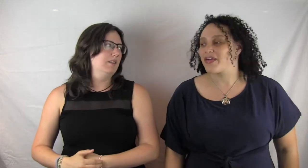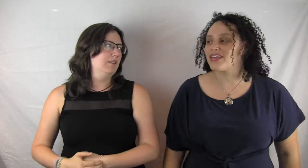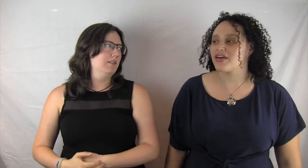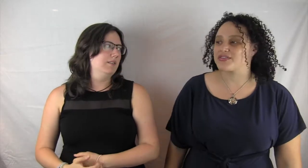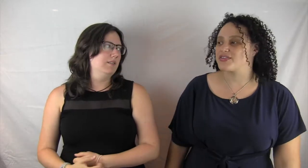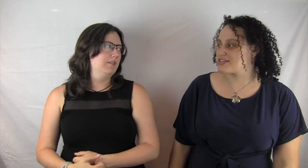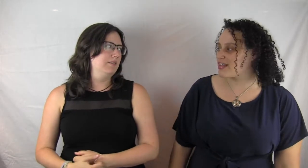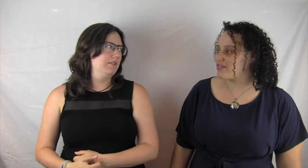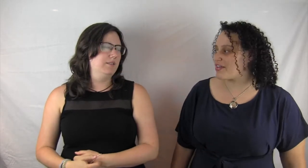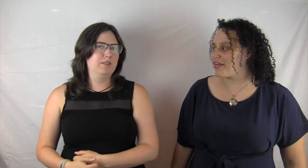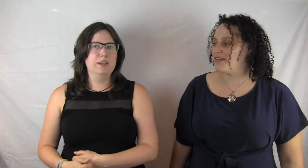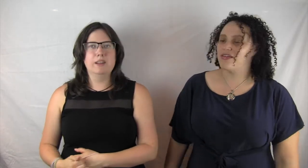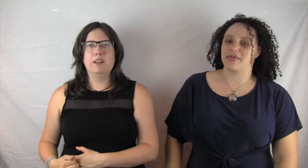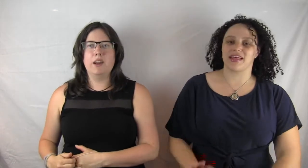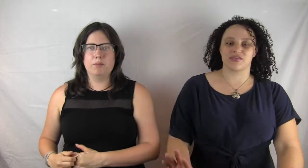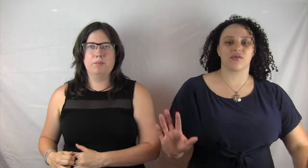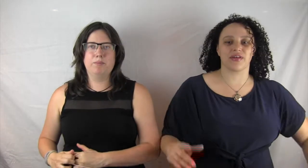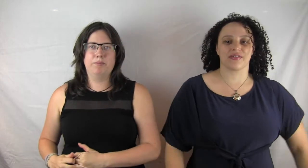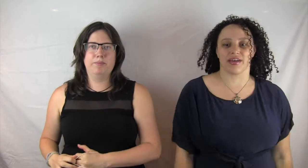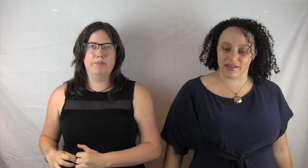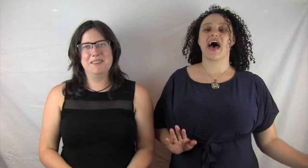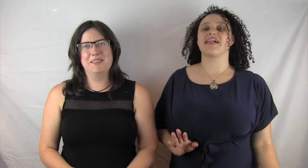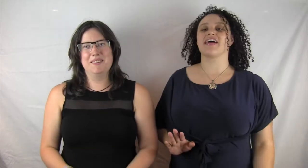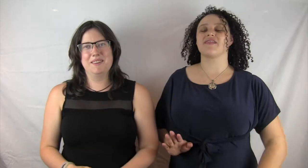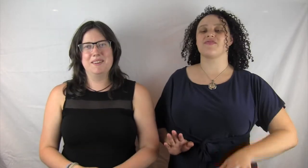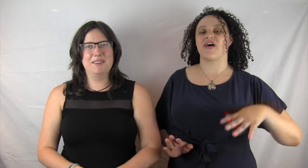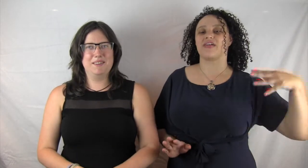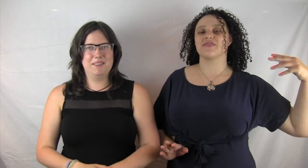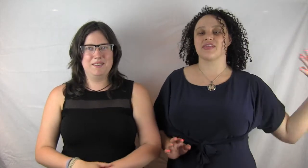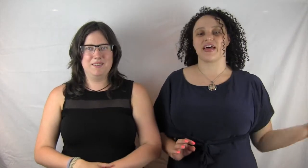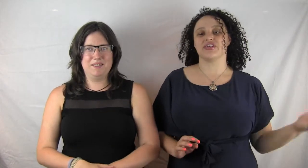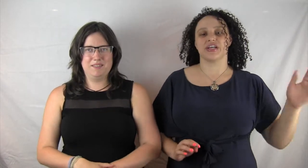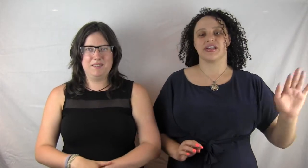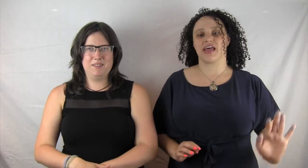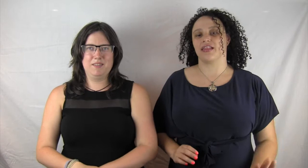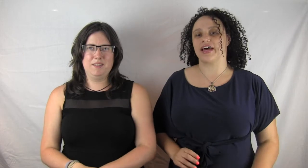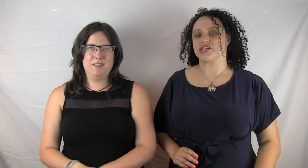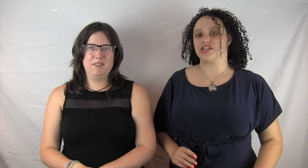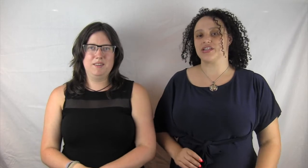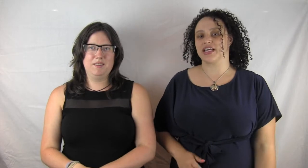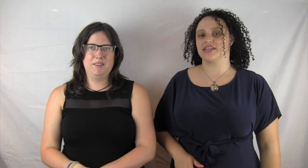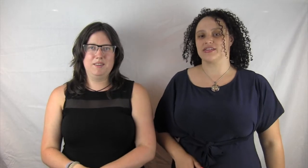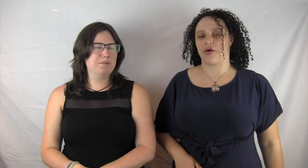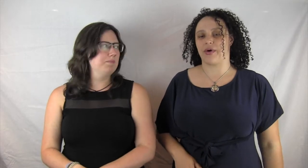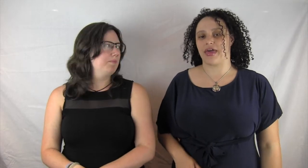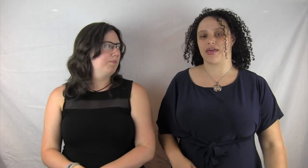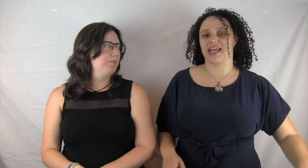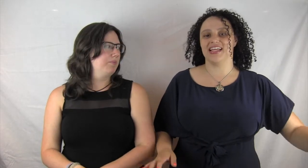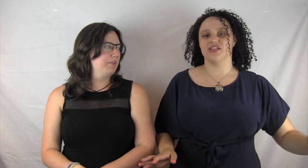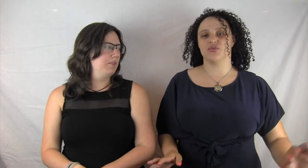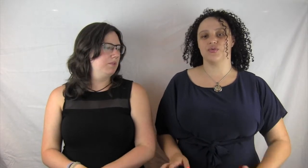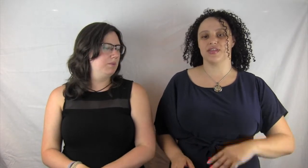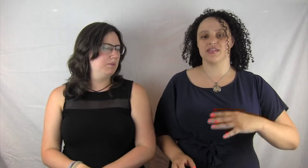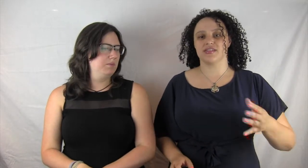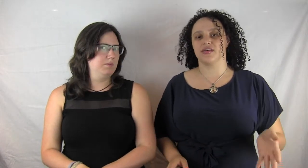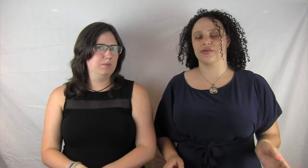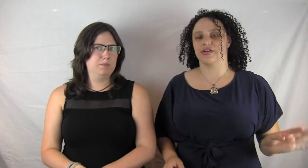apparently he also doesn't love Tella. But that's a whole nother thing. Tella follows Legend and Legend is going into the secret